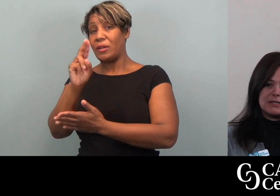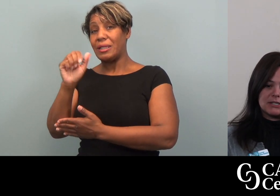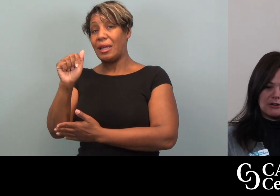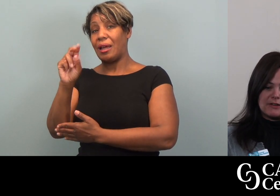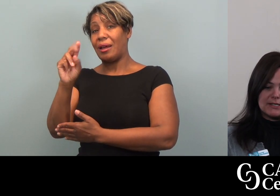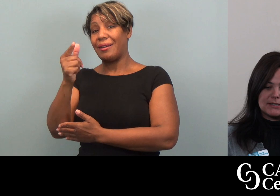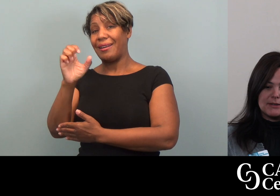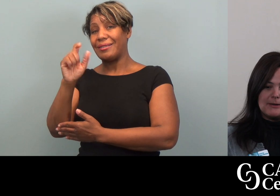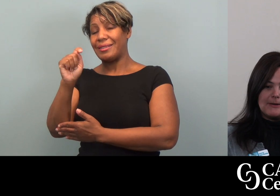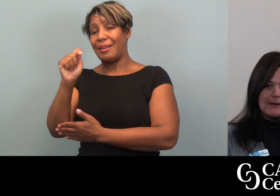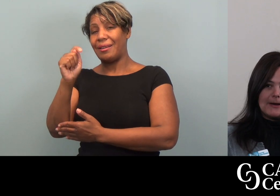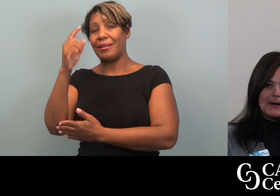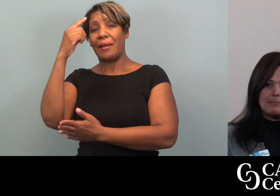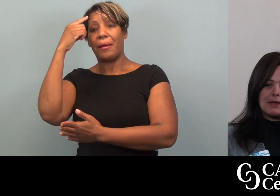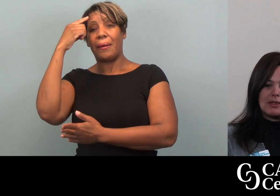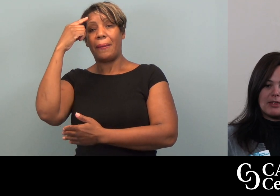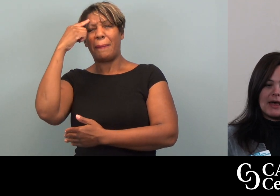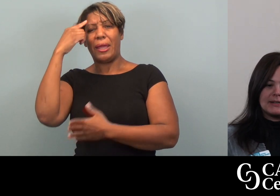health and human service.